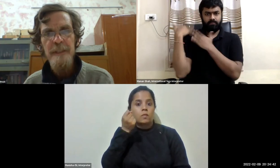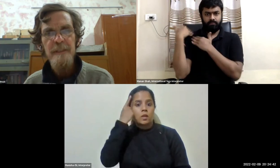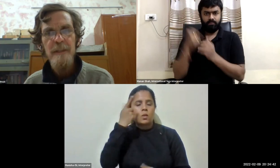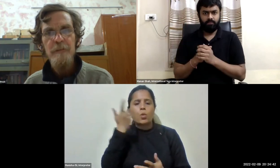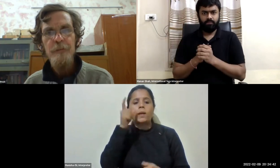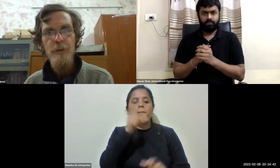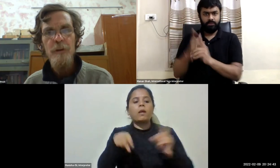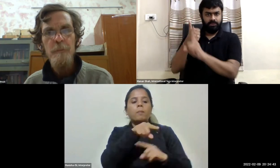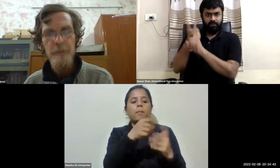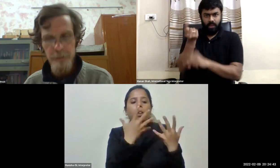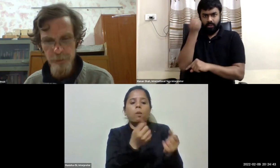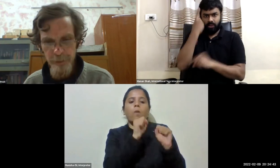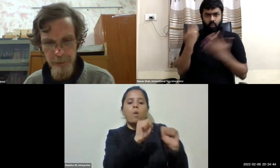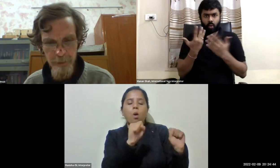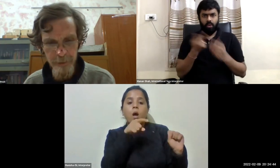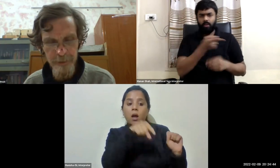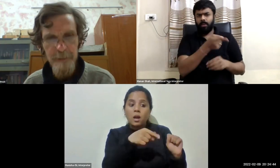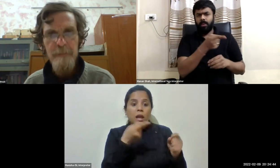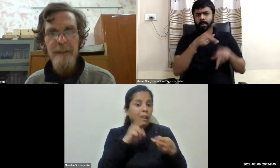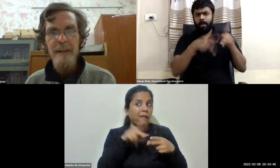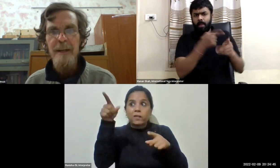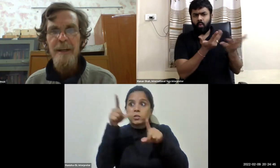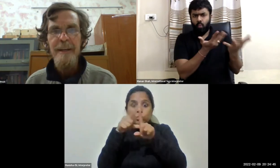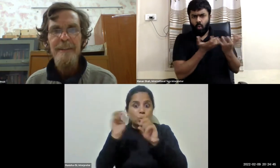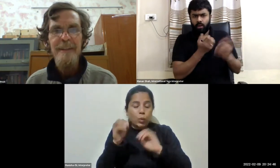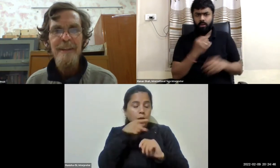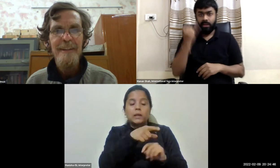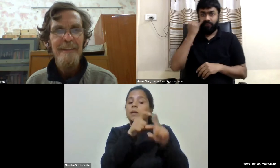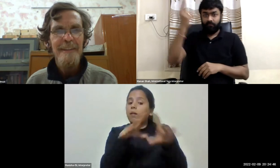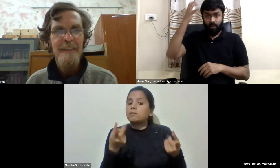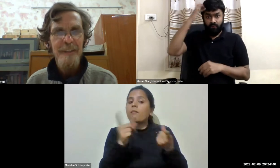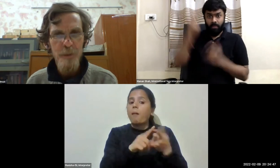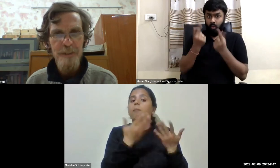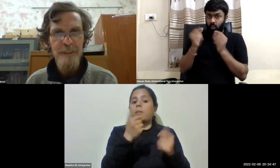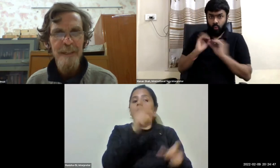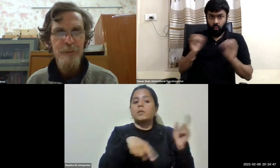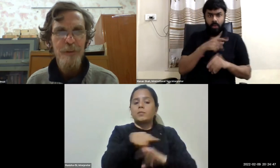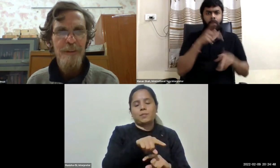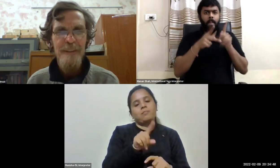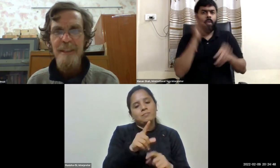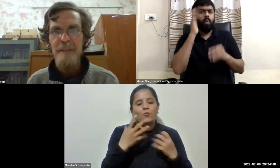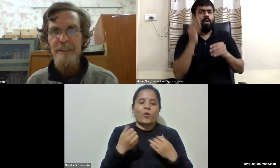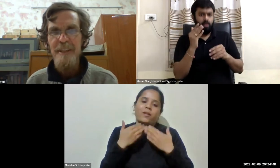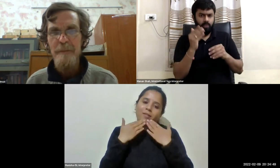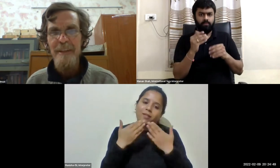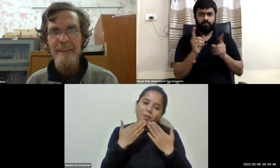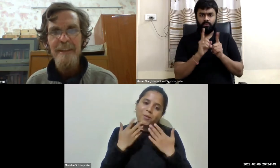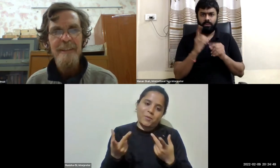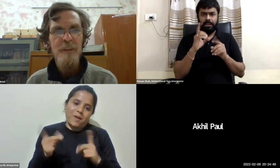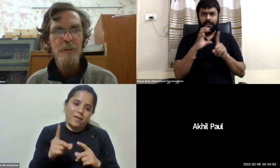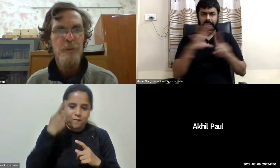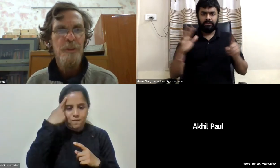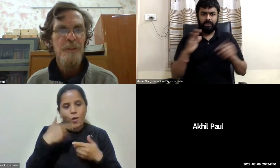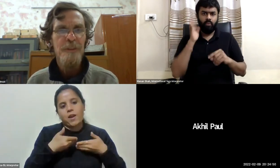it presents for all persons with disabilities i'll end here thank you once again for inviting me